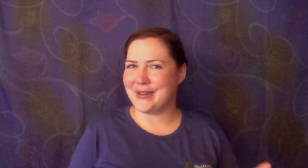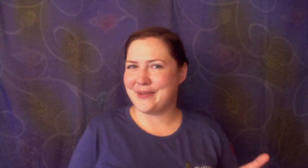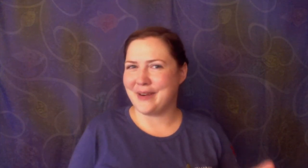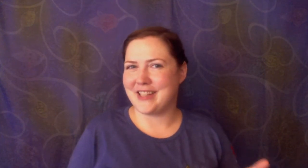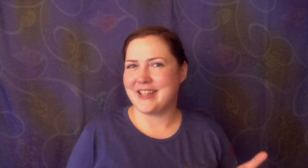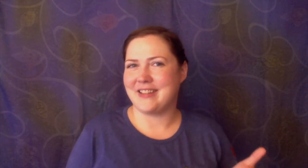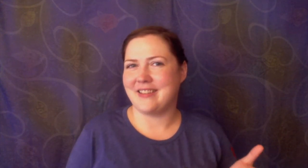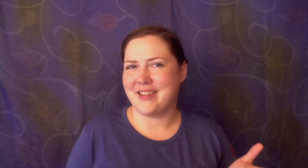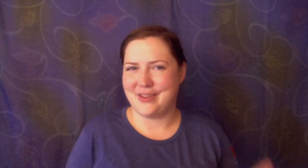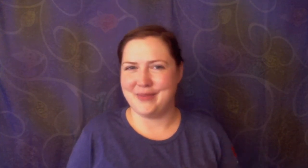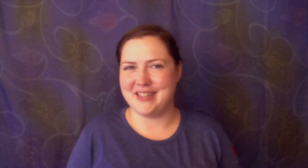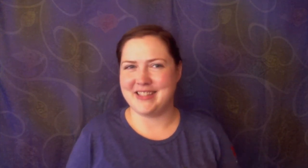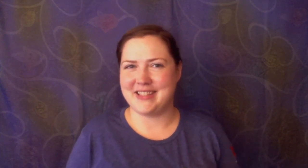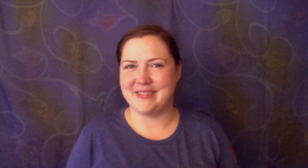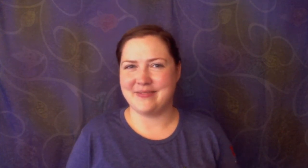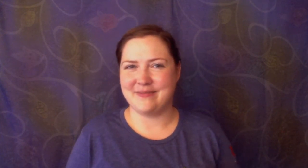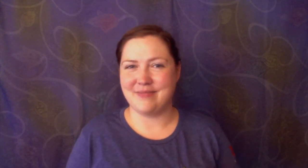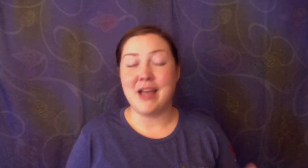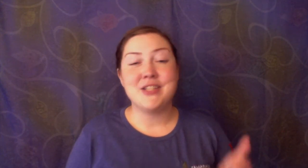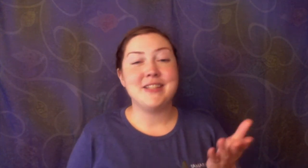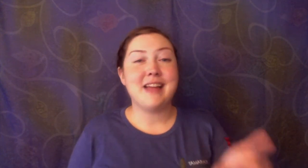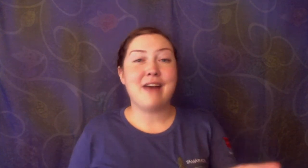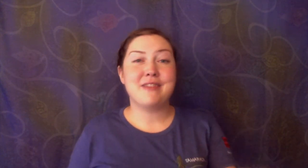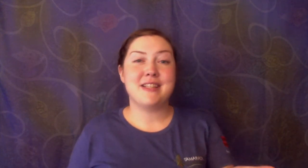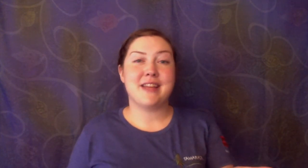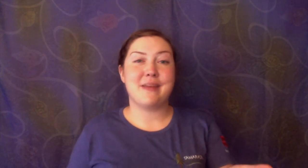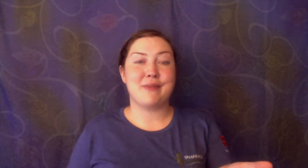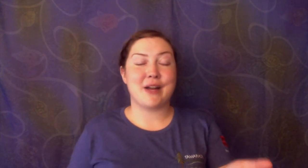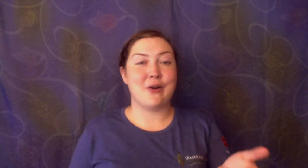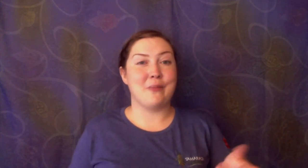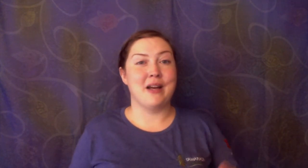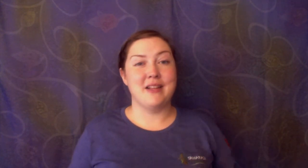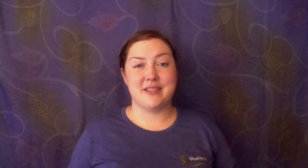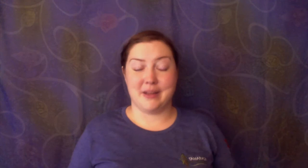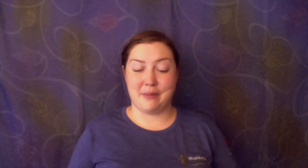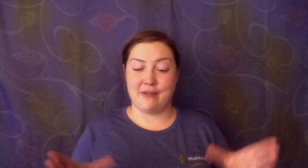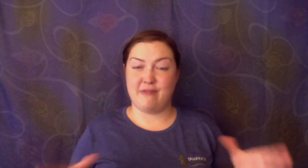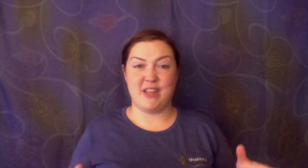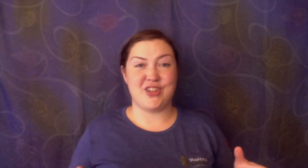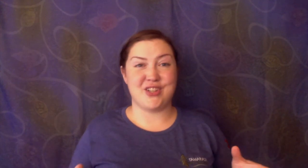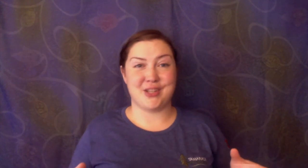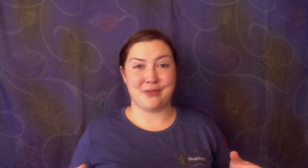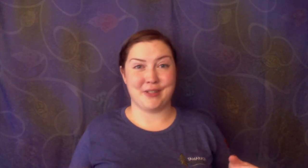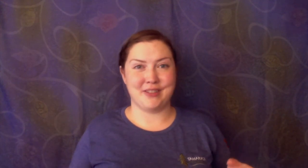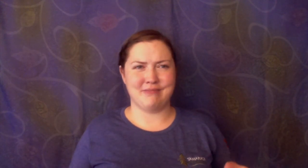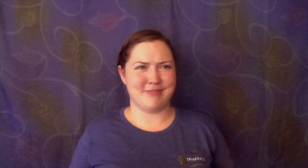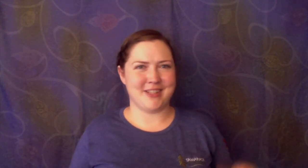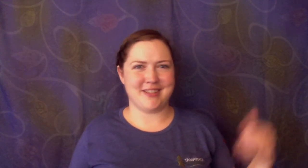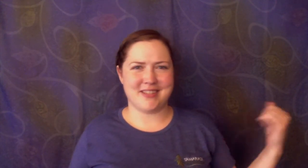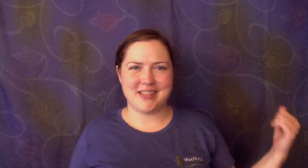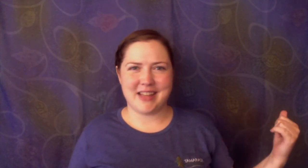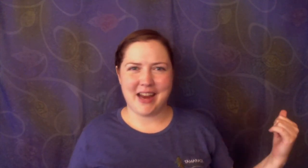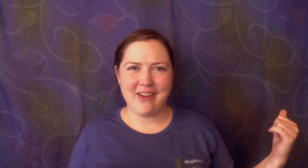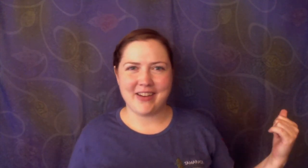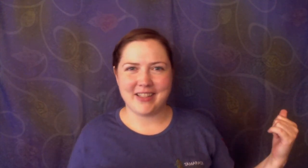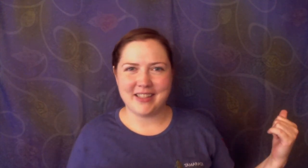watching the humans. She laughed the day they brought home some fish to grill. She'd seen heron eating